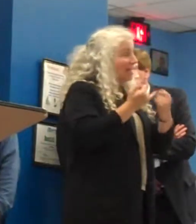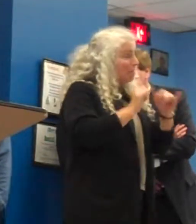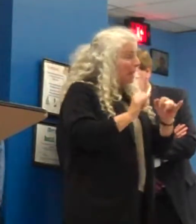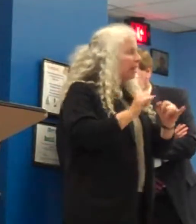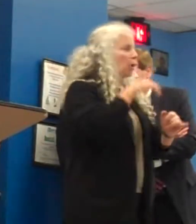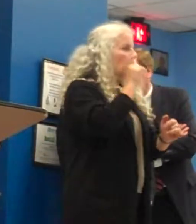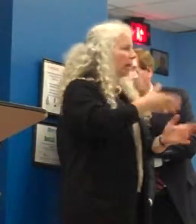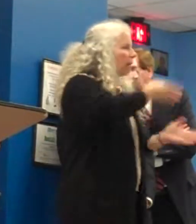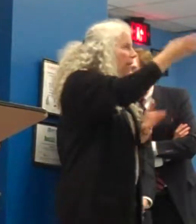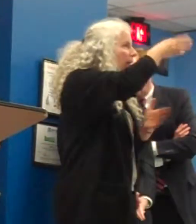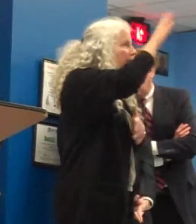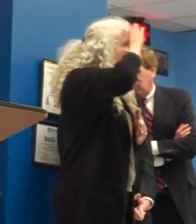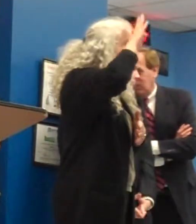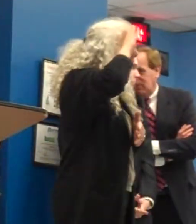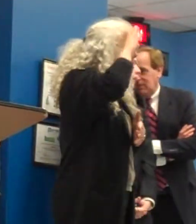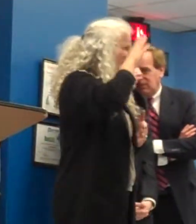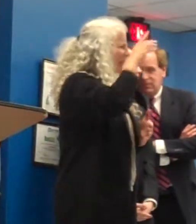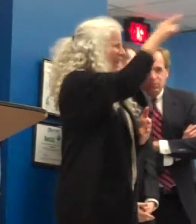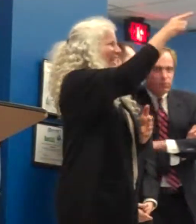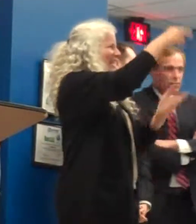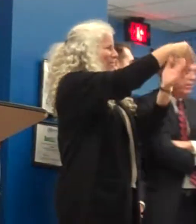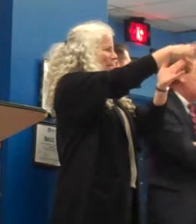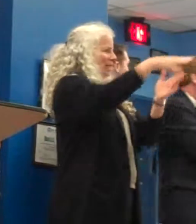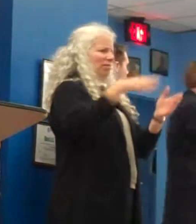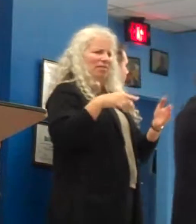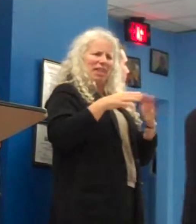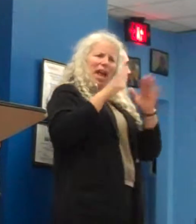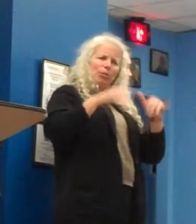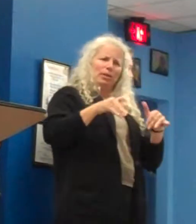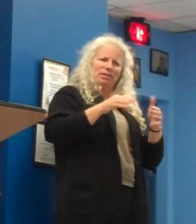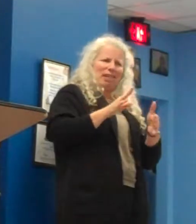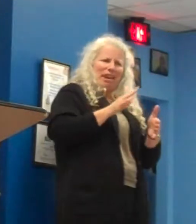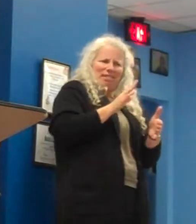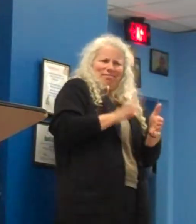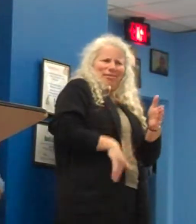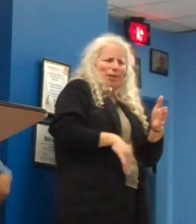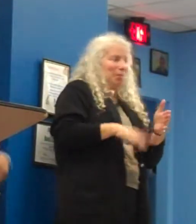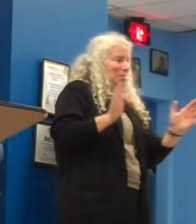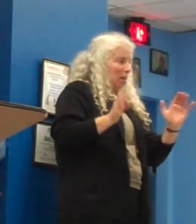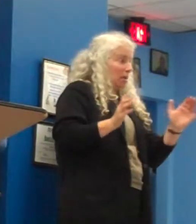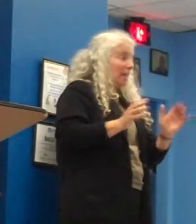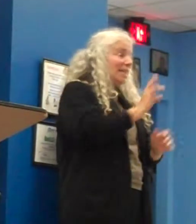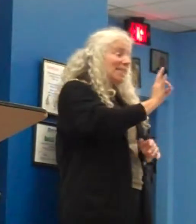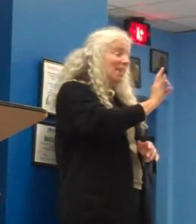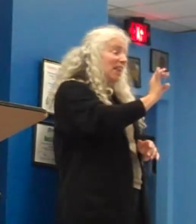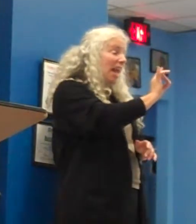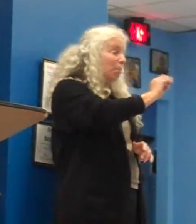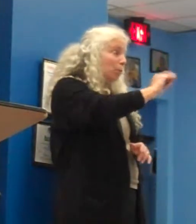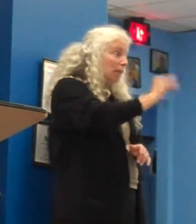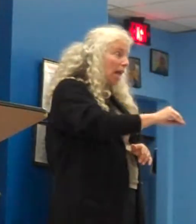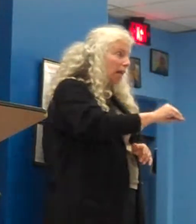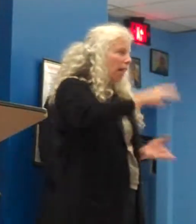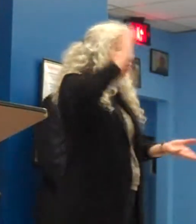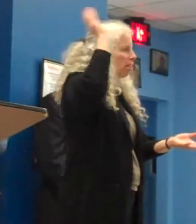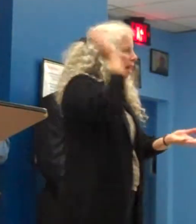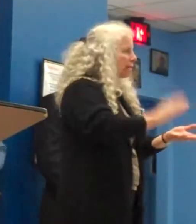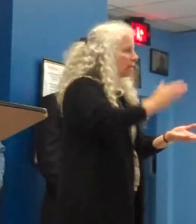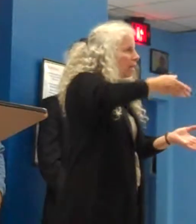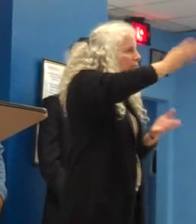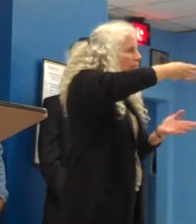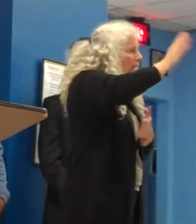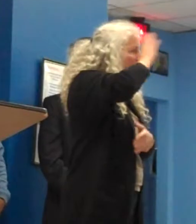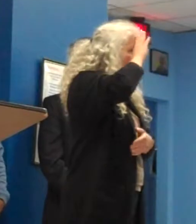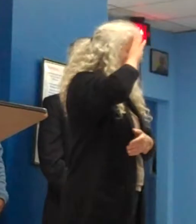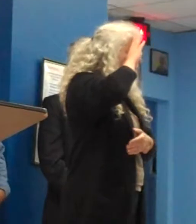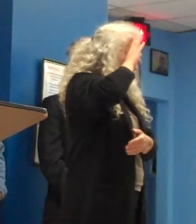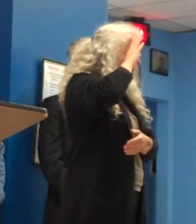hospitalization. In a recent survey of HRU clubhouse members, 78% reported fewer hospitalizations since becoming